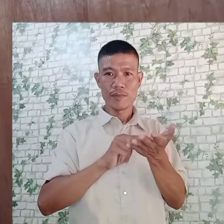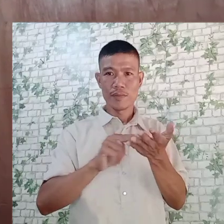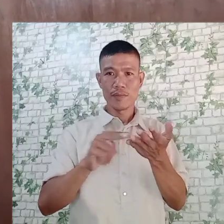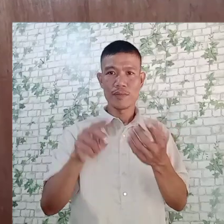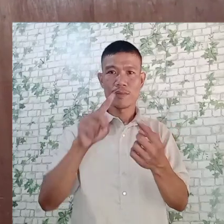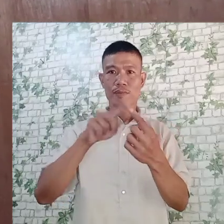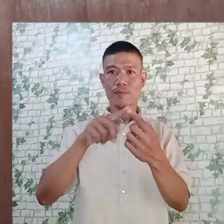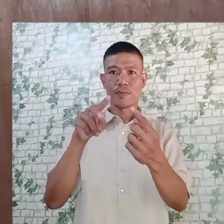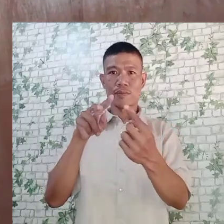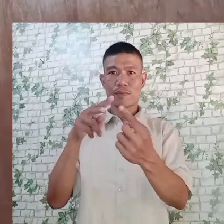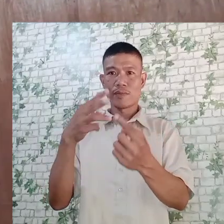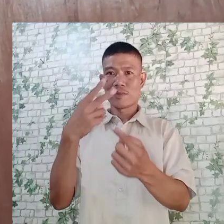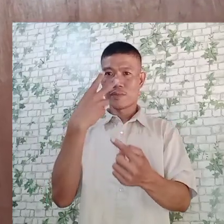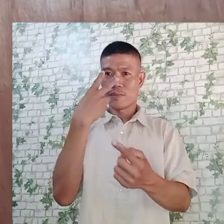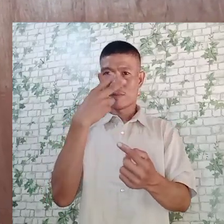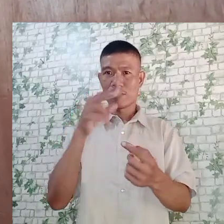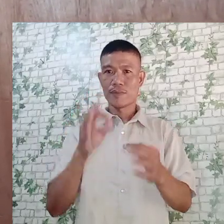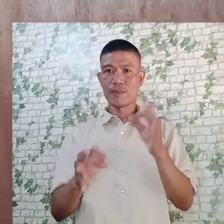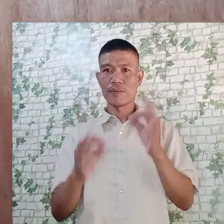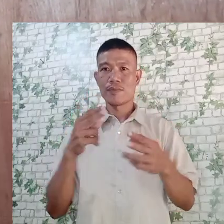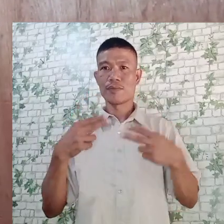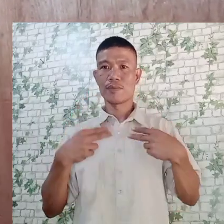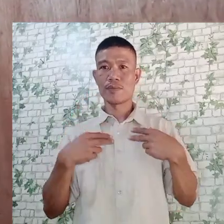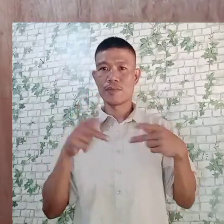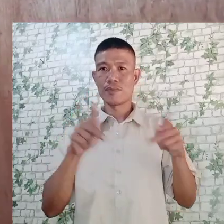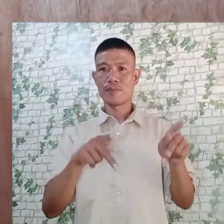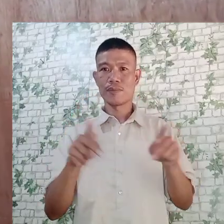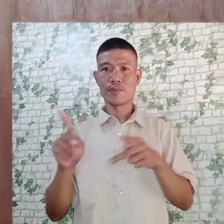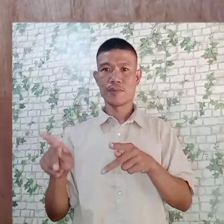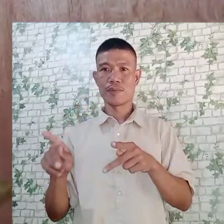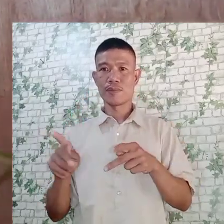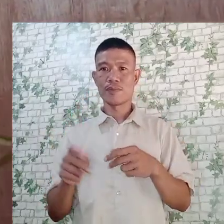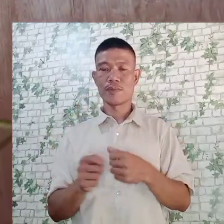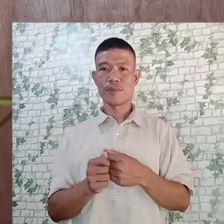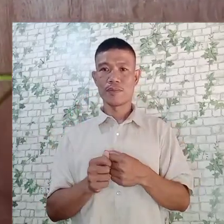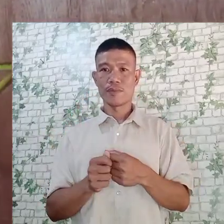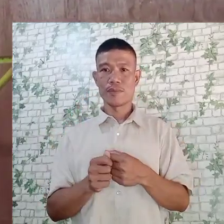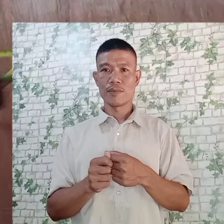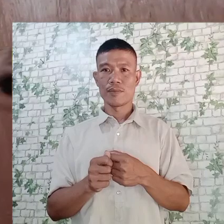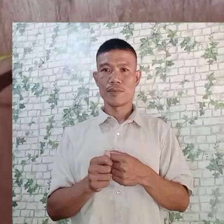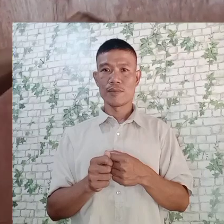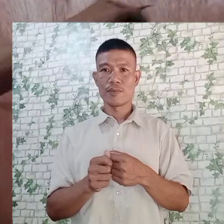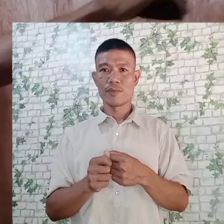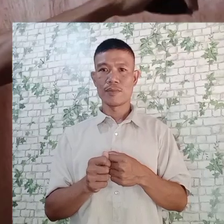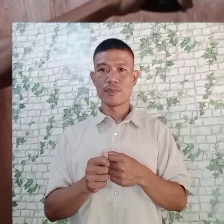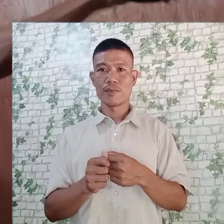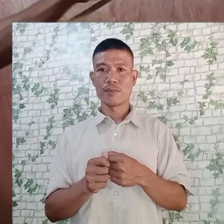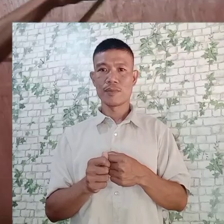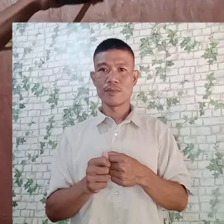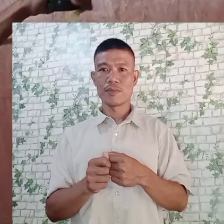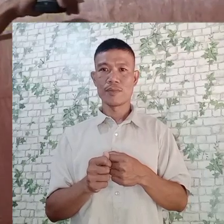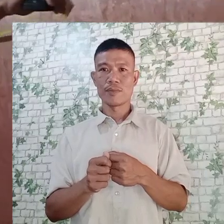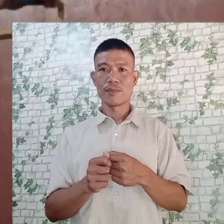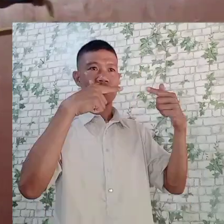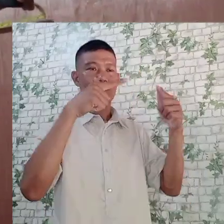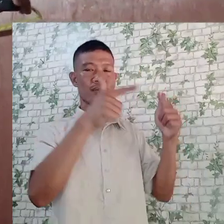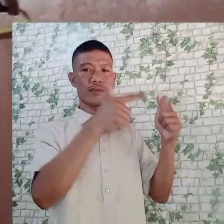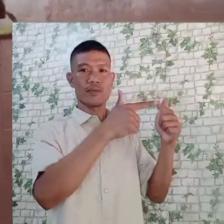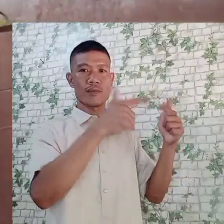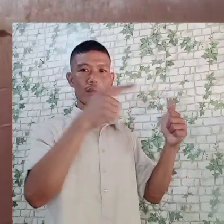nice to see if it has a plan. So approximately the plant